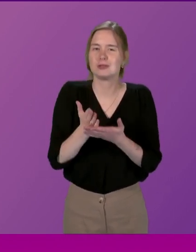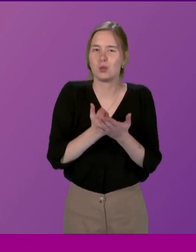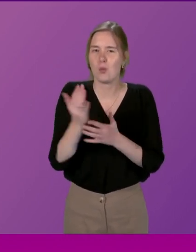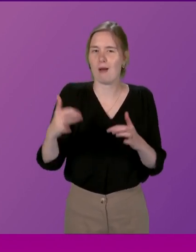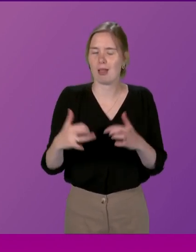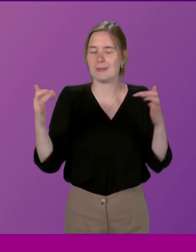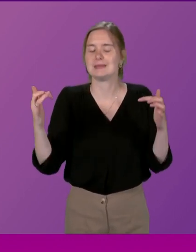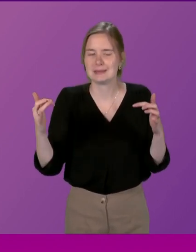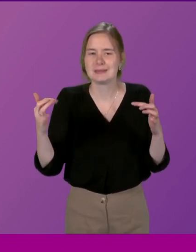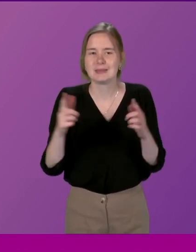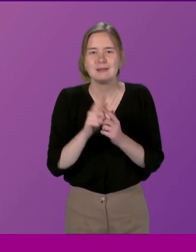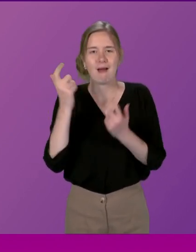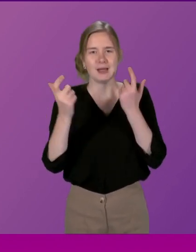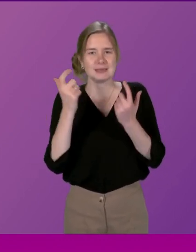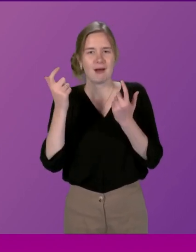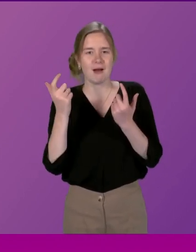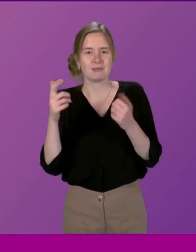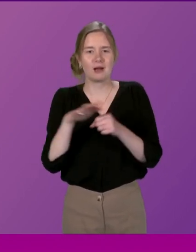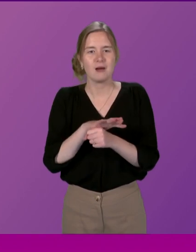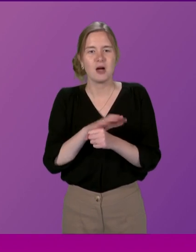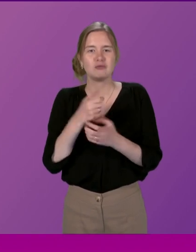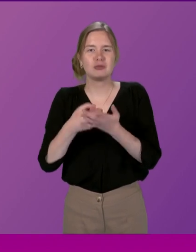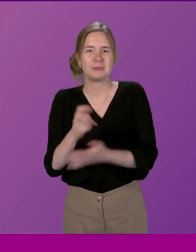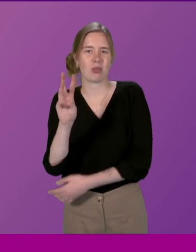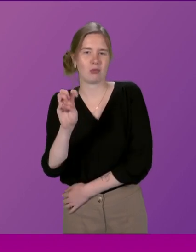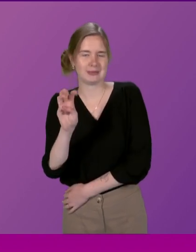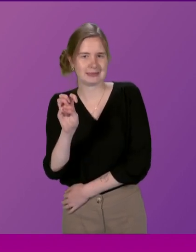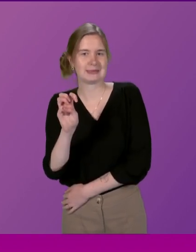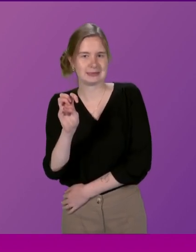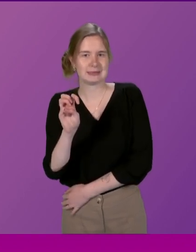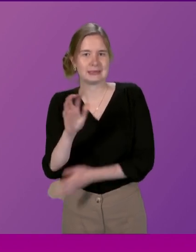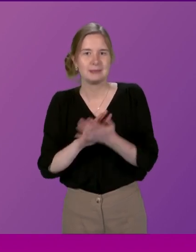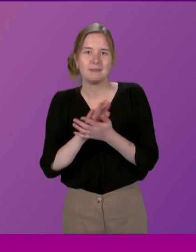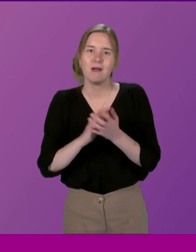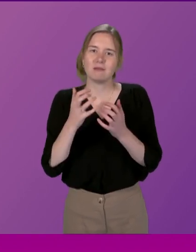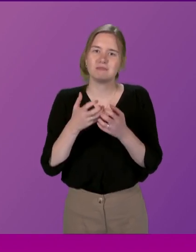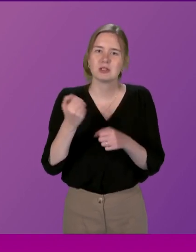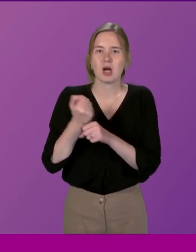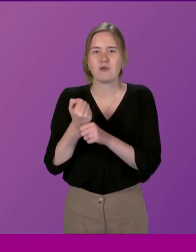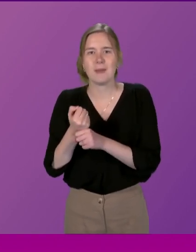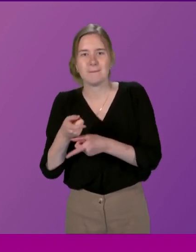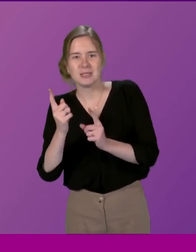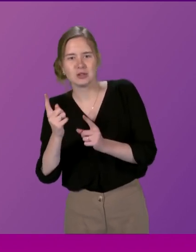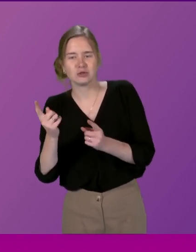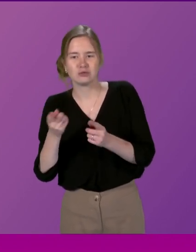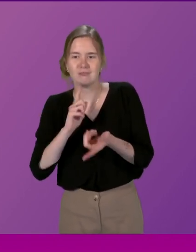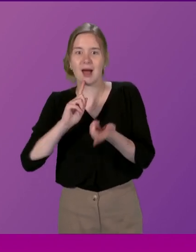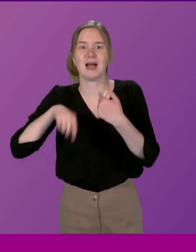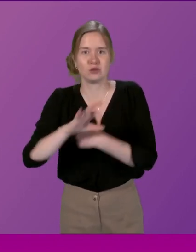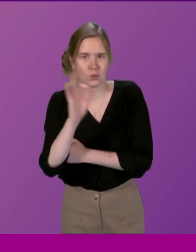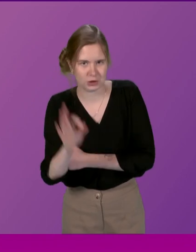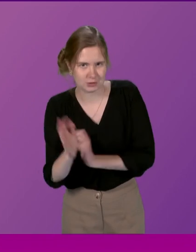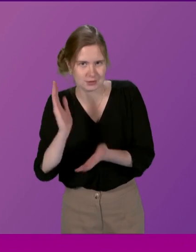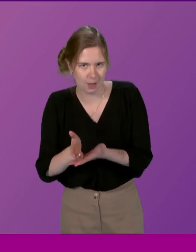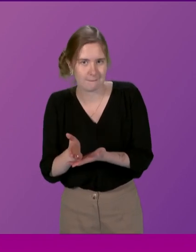and the idea which we have touched on already recommendation 13 that compelling government ministers to give answers to all the questions